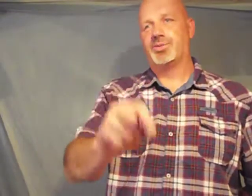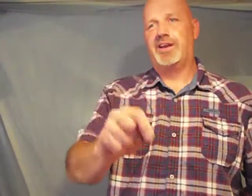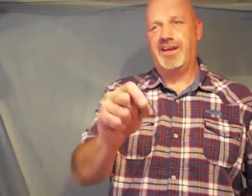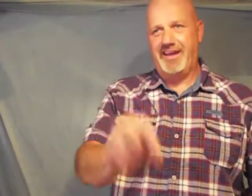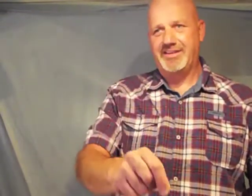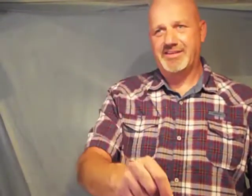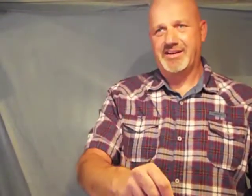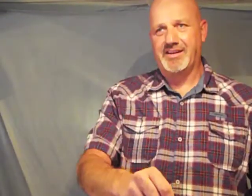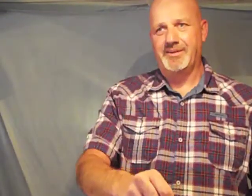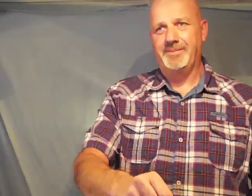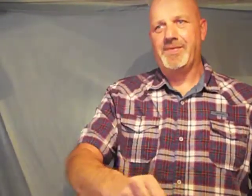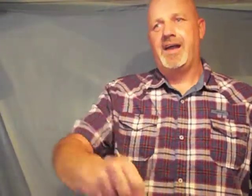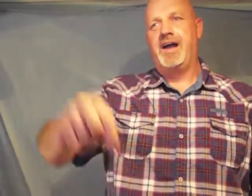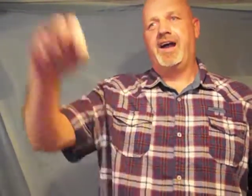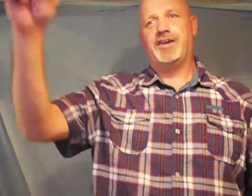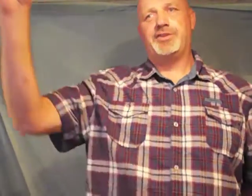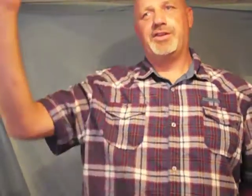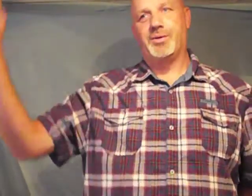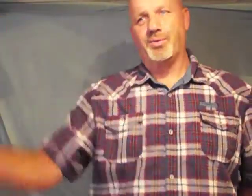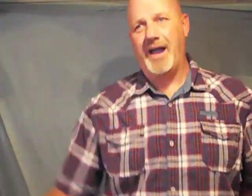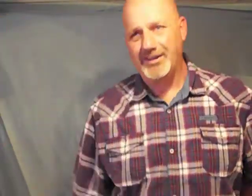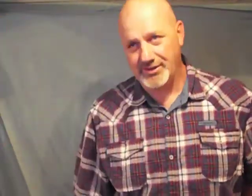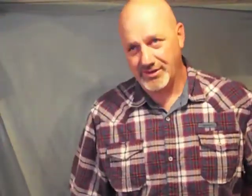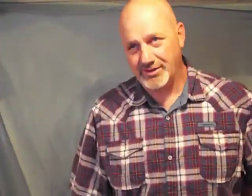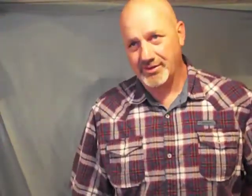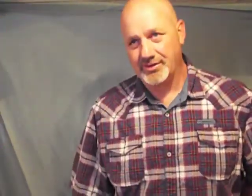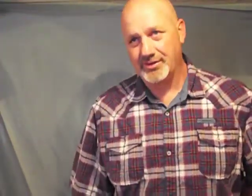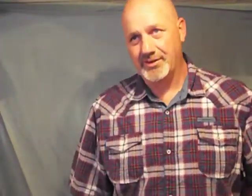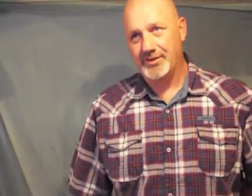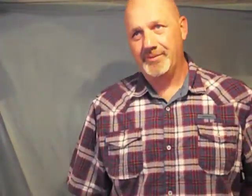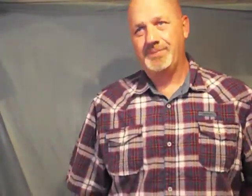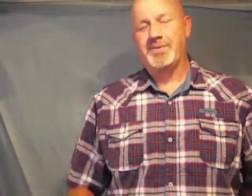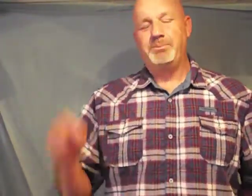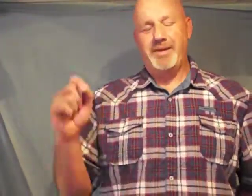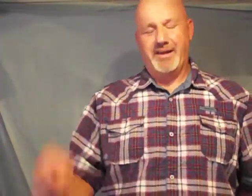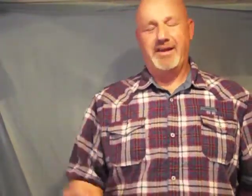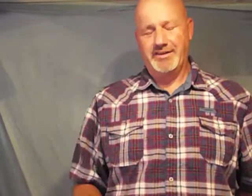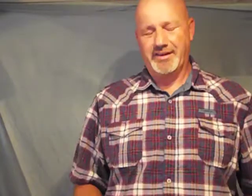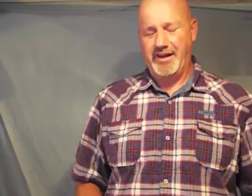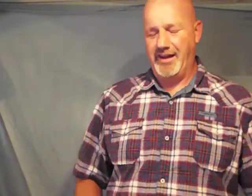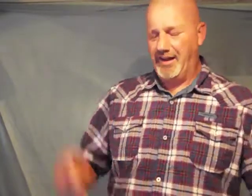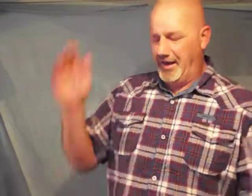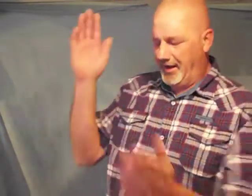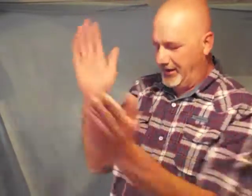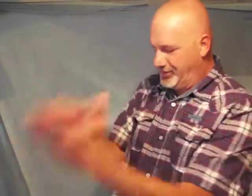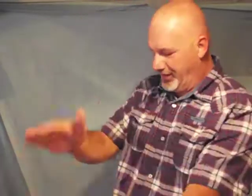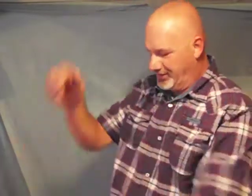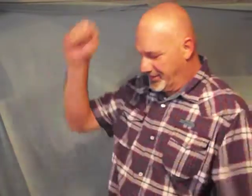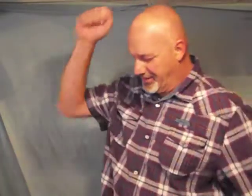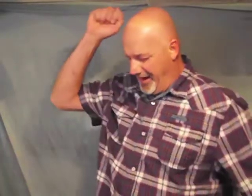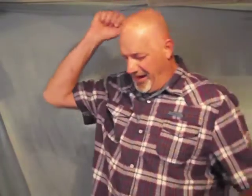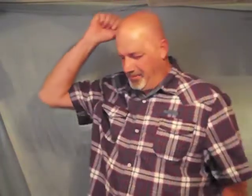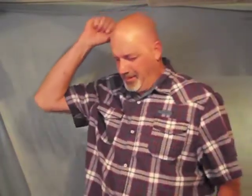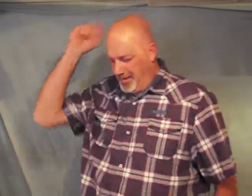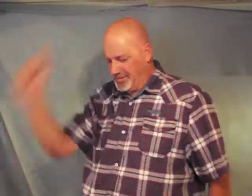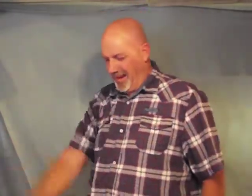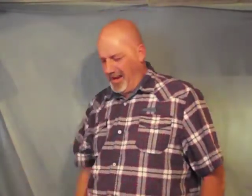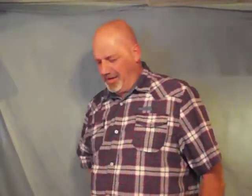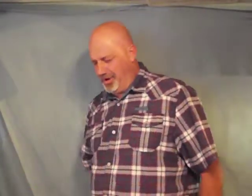released unto the righteous beginning today in Jesus name Satan you